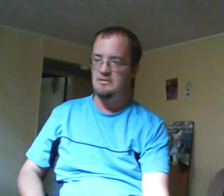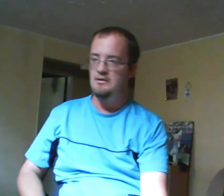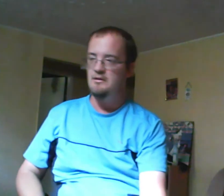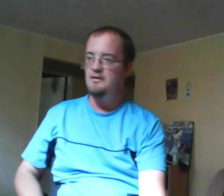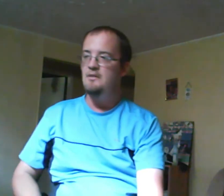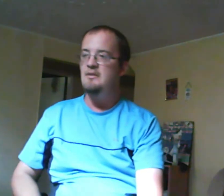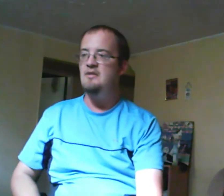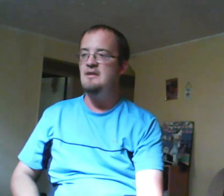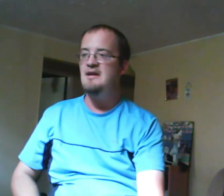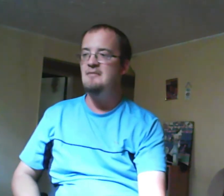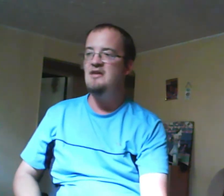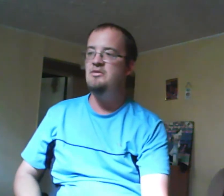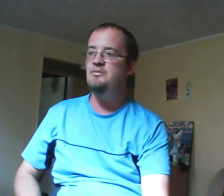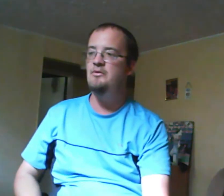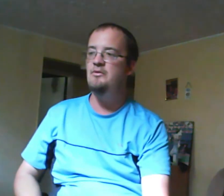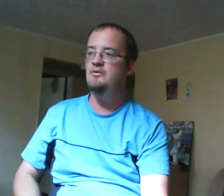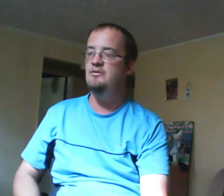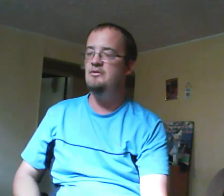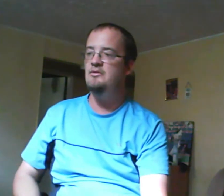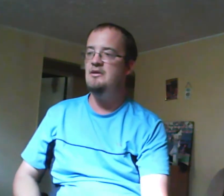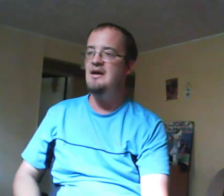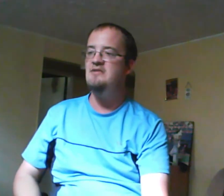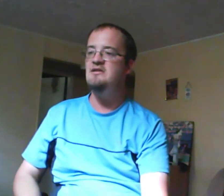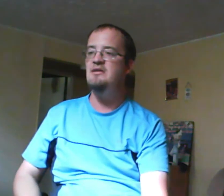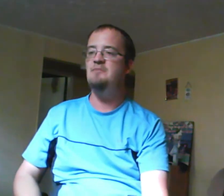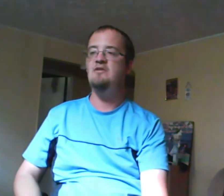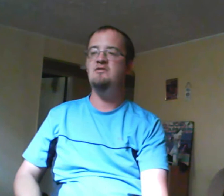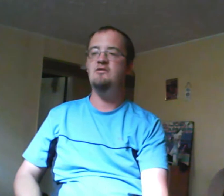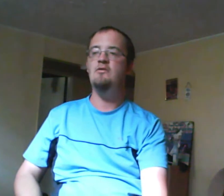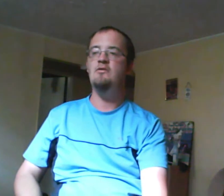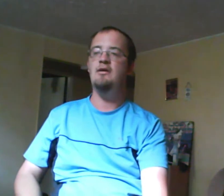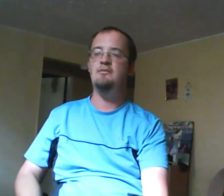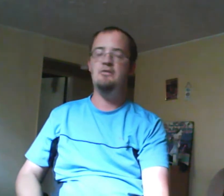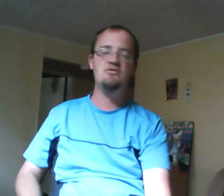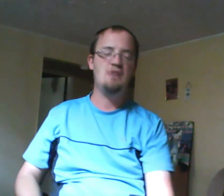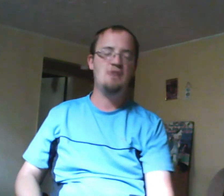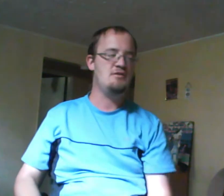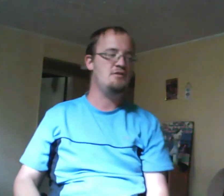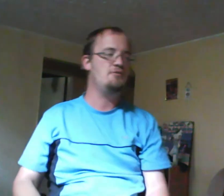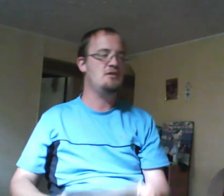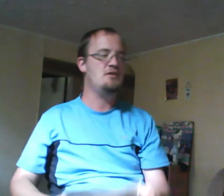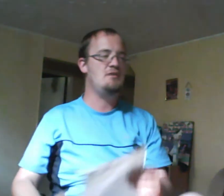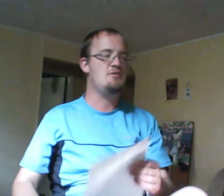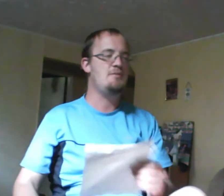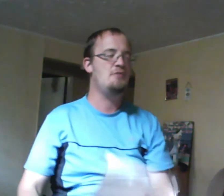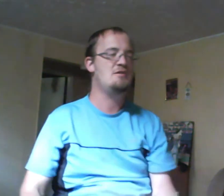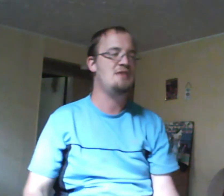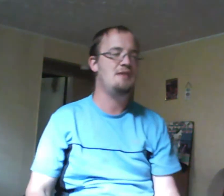but anyway yeah Miles accidentally burns the school burns Degrassi in season 14 when he was upset over his dad making a